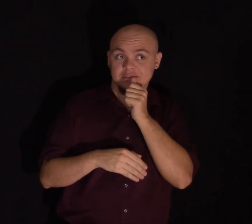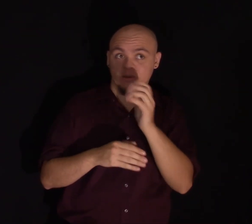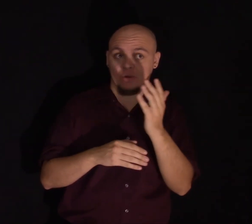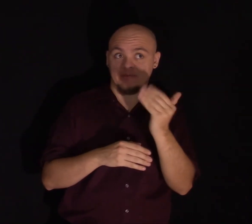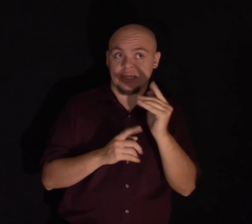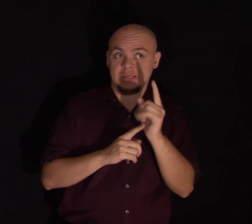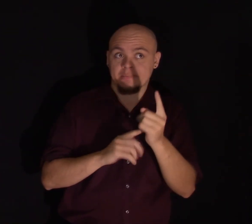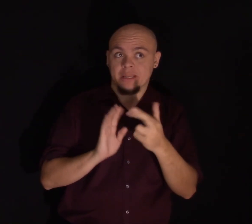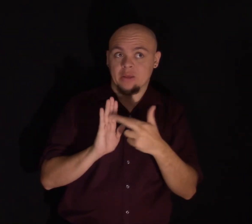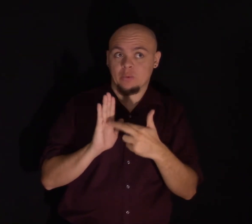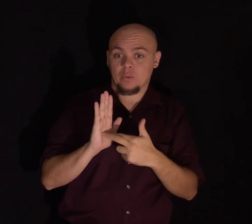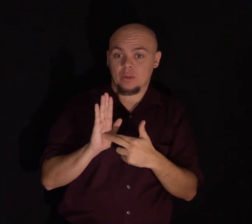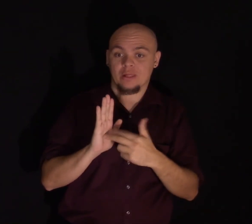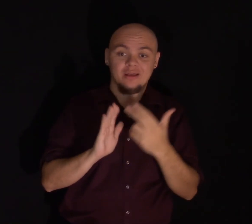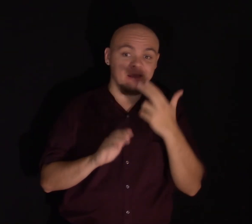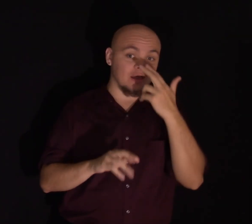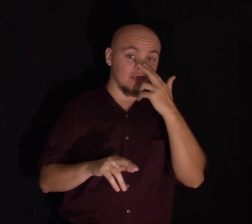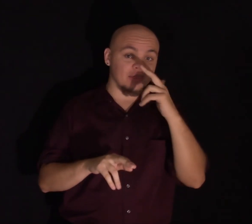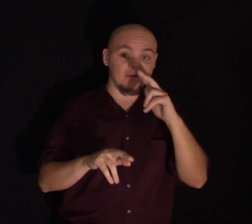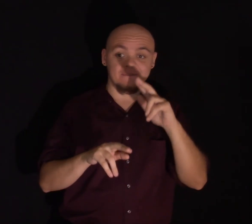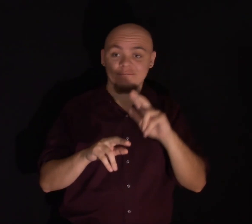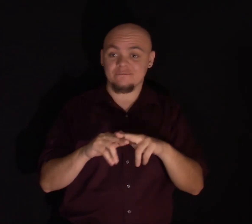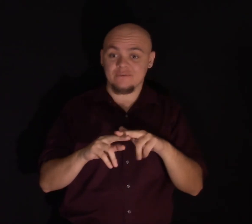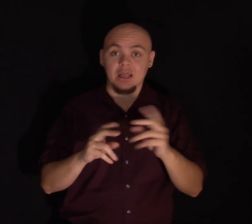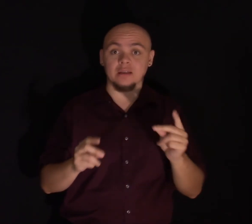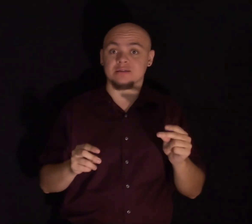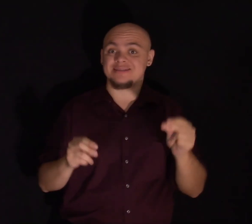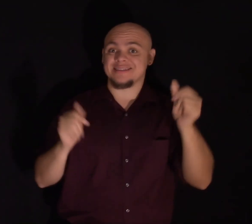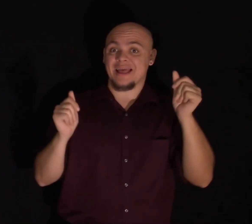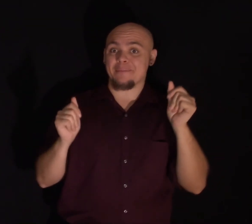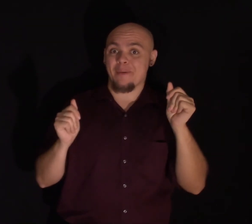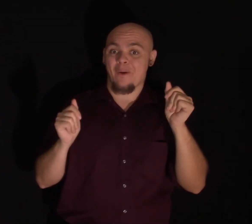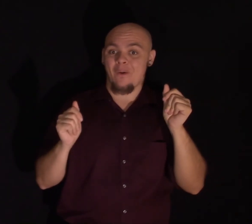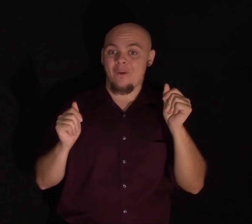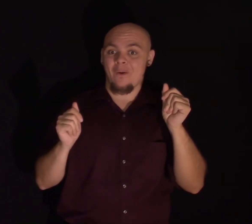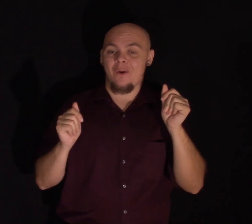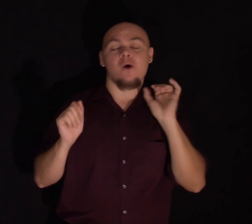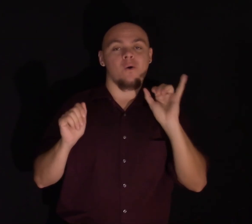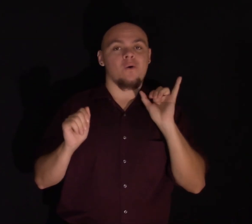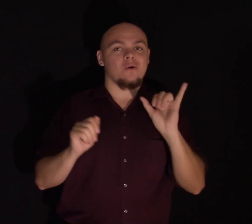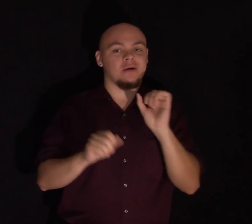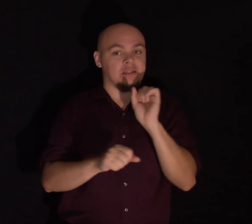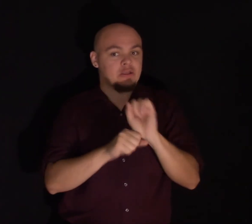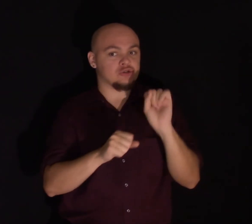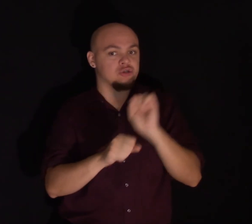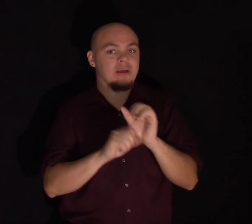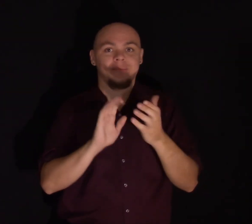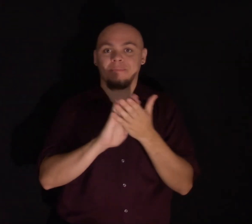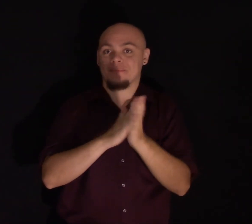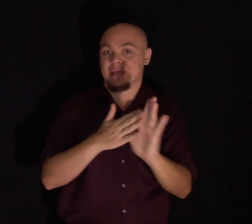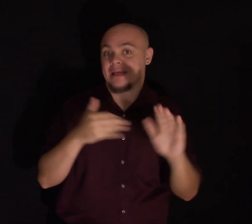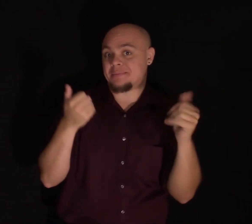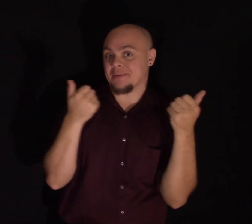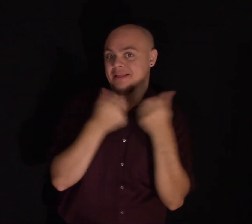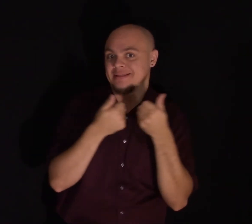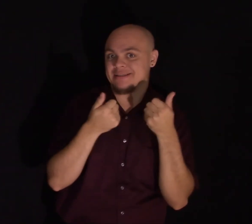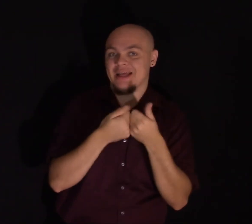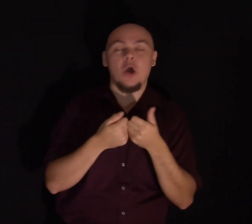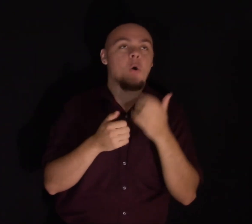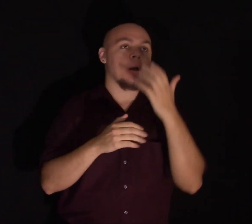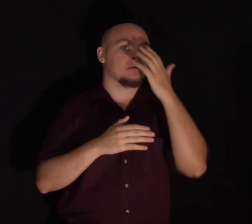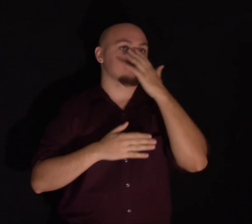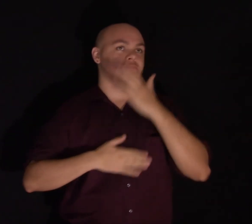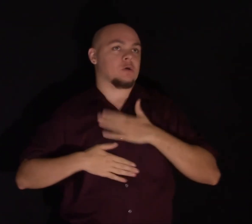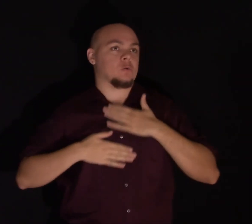But, you know, you find the fun and snap, the job's a game. And every task you undertake becomes a piece of cake, a lark,